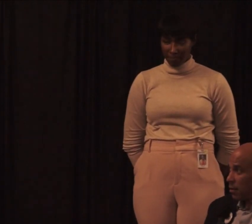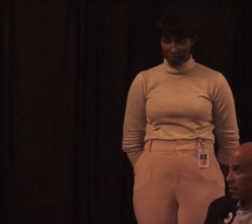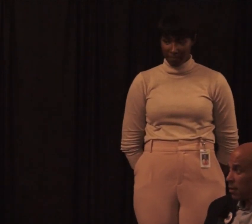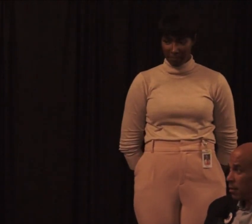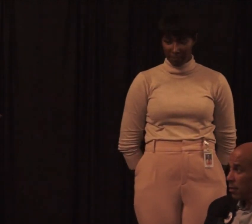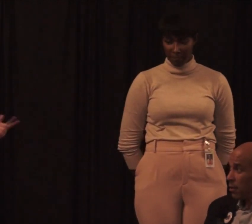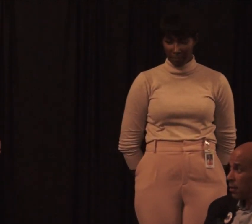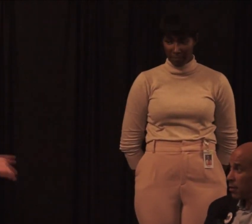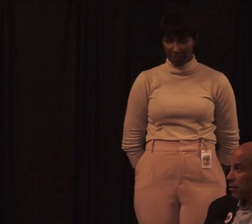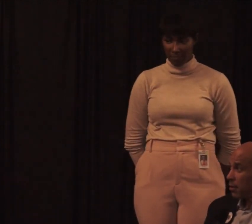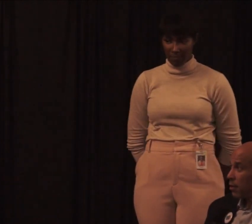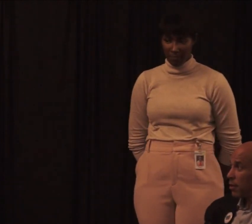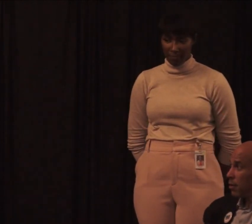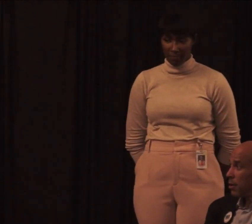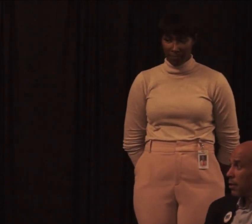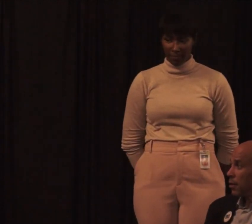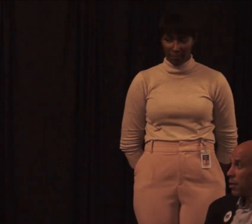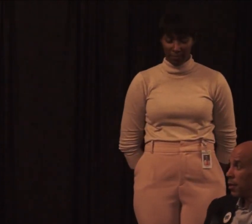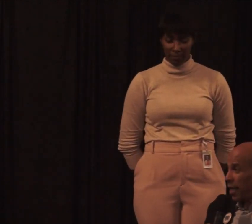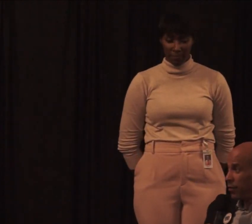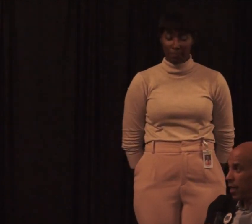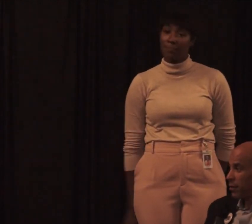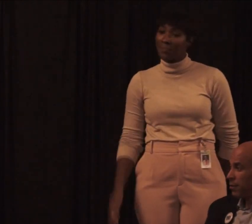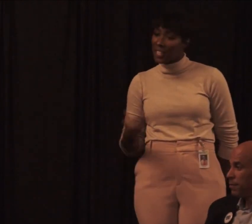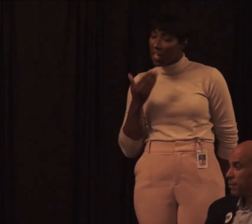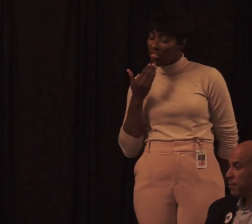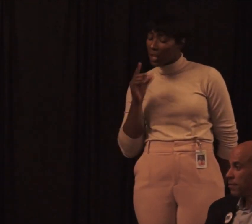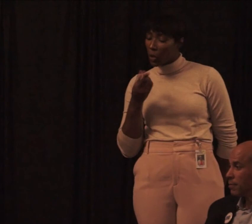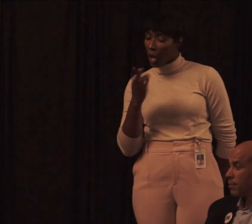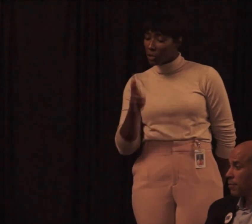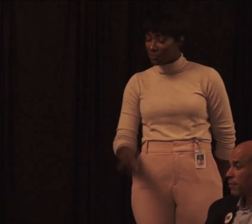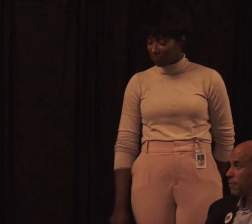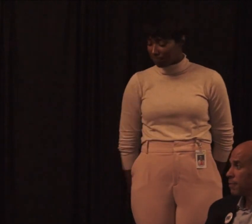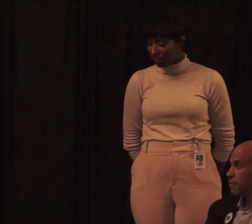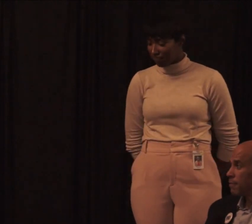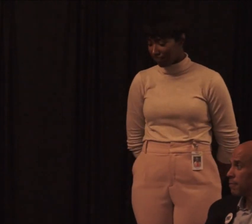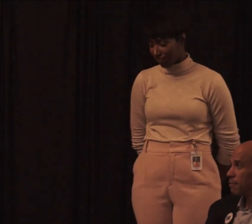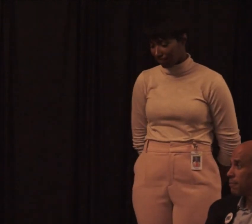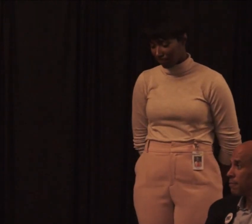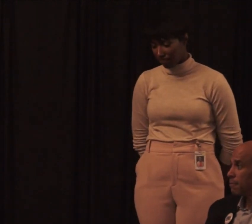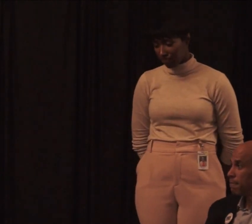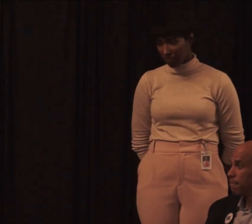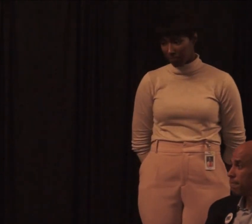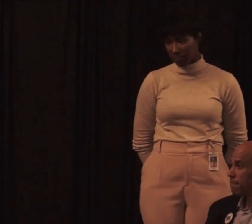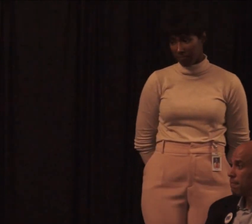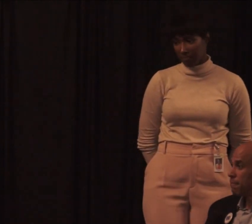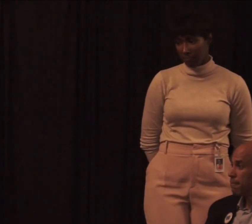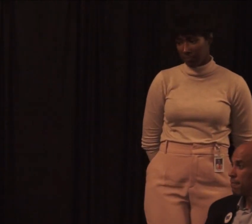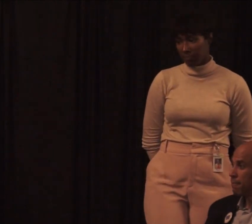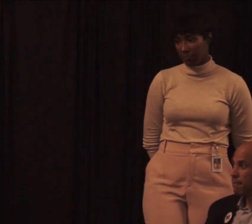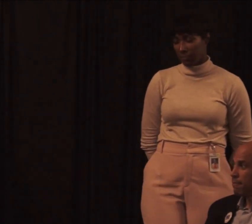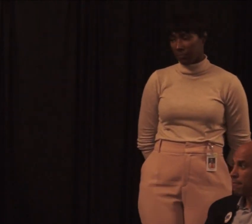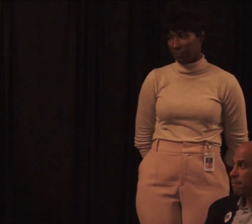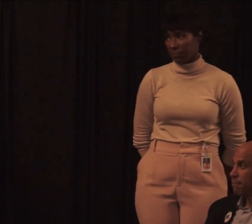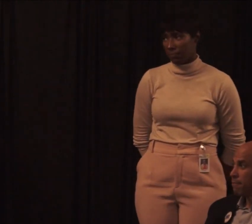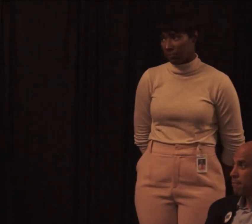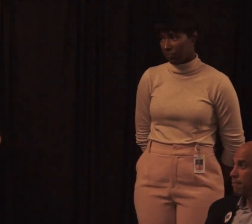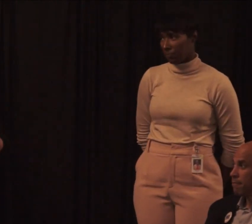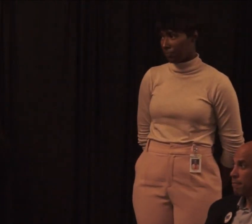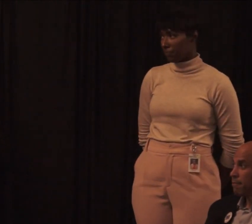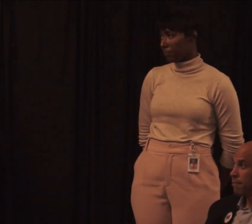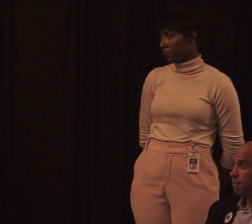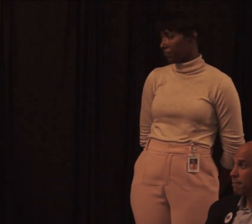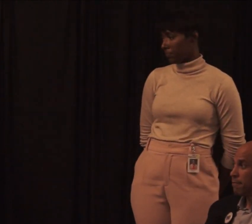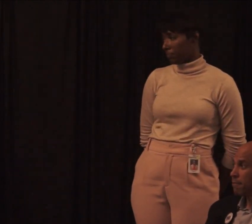switch some of the questions now to focus on healthcare. Thank you, Doctor. So I just want to start by recognizing the community of Cedar Rapids. We are